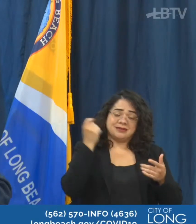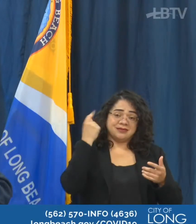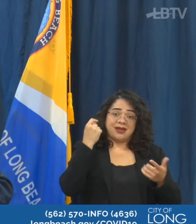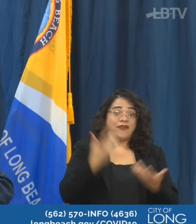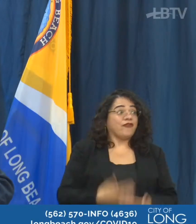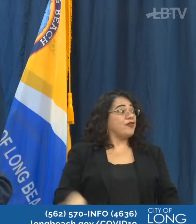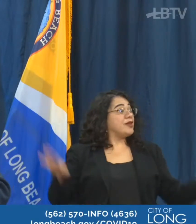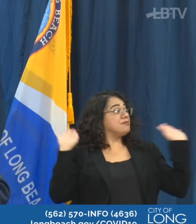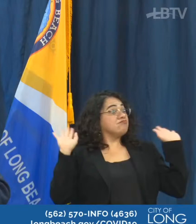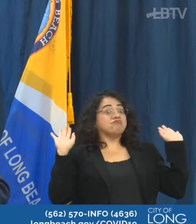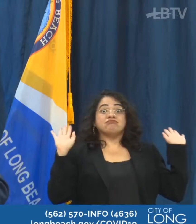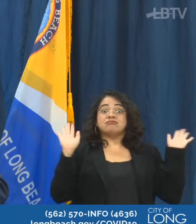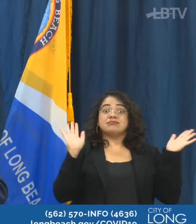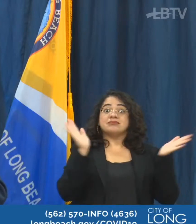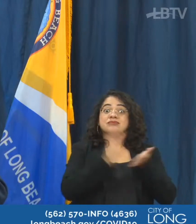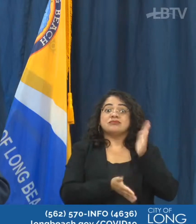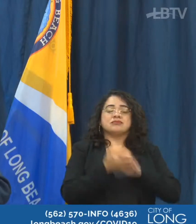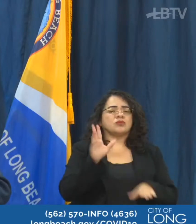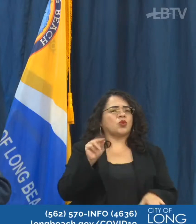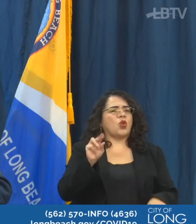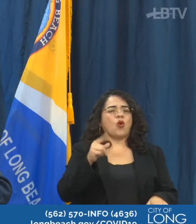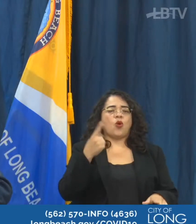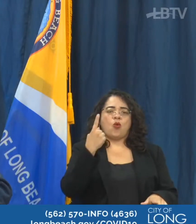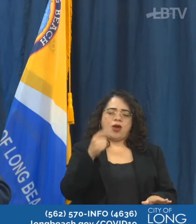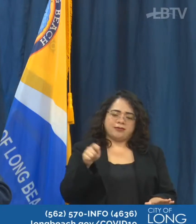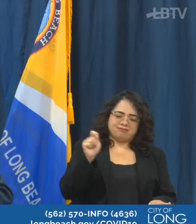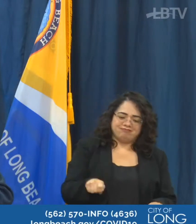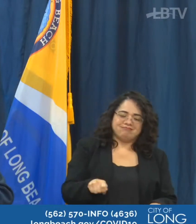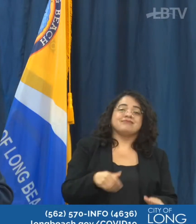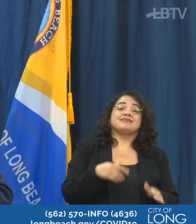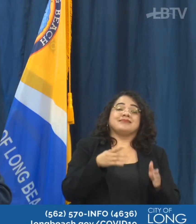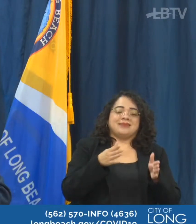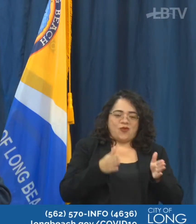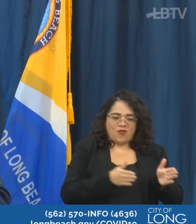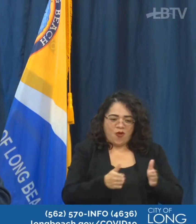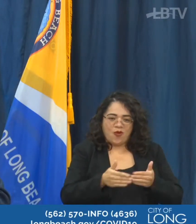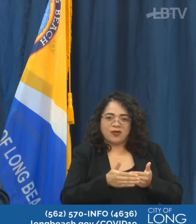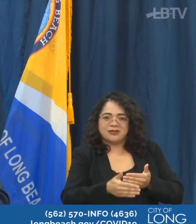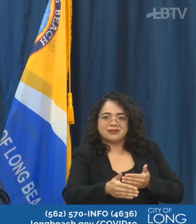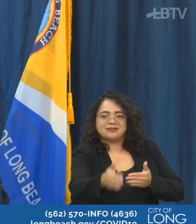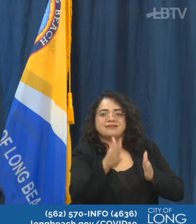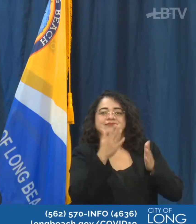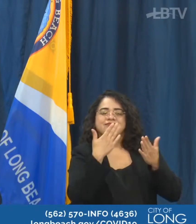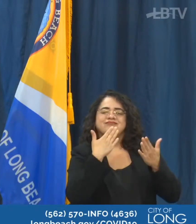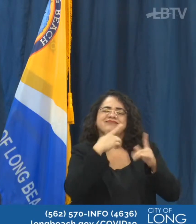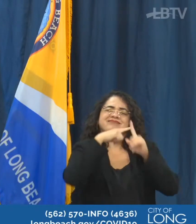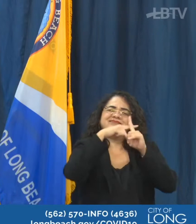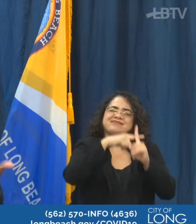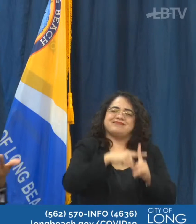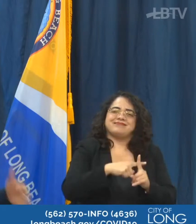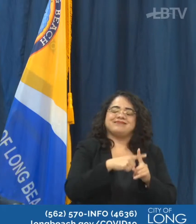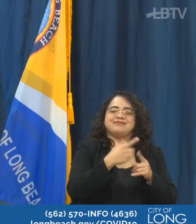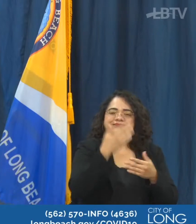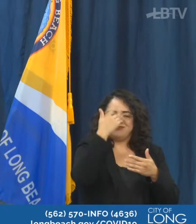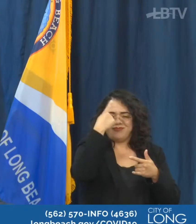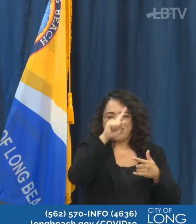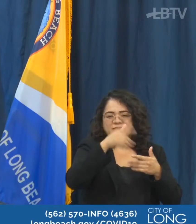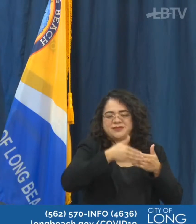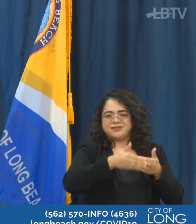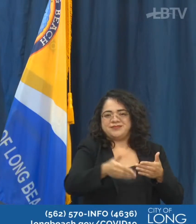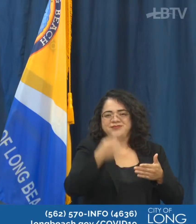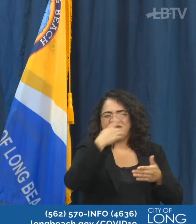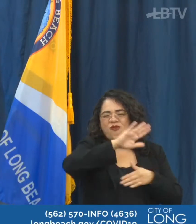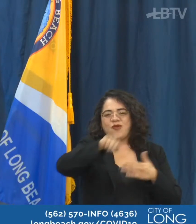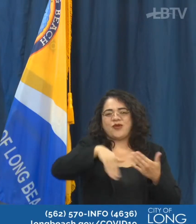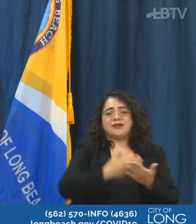for our immigrant community, but today was a really good day and a good step. So I want to thank those that have been involved in this and the Supreme Court made the right